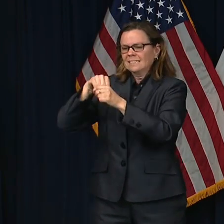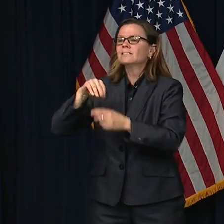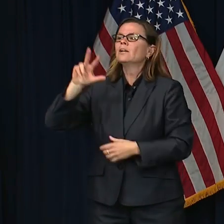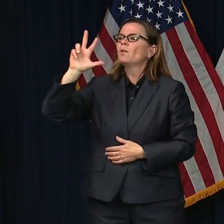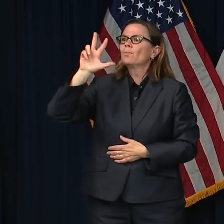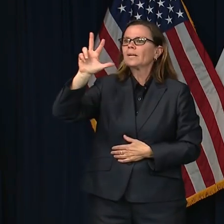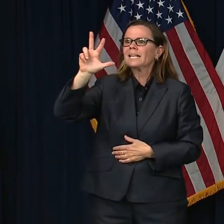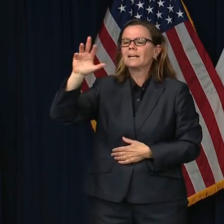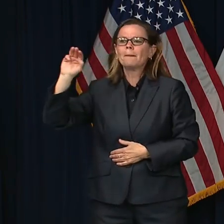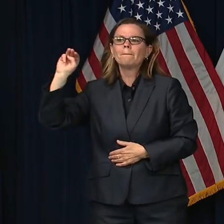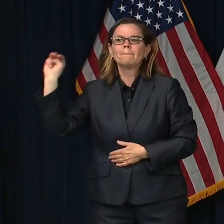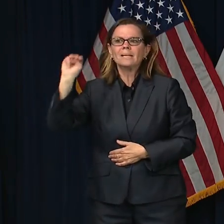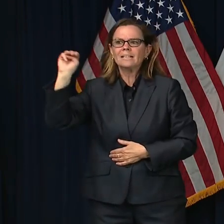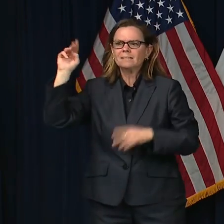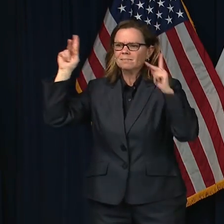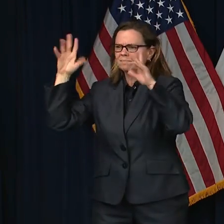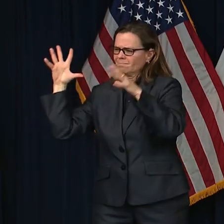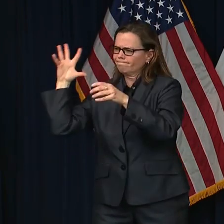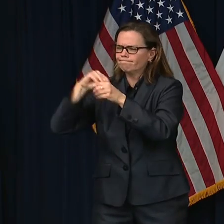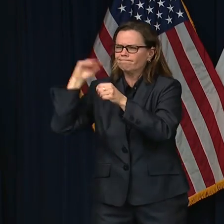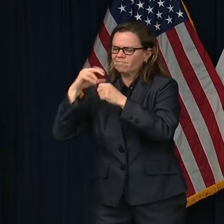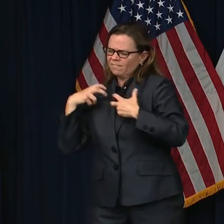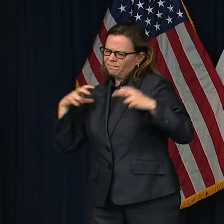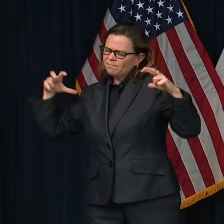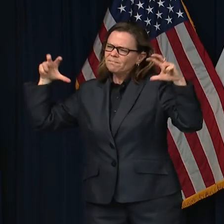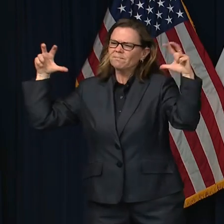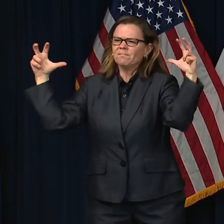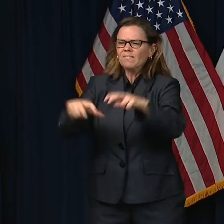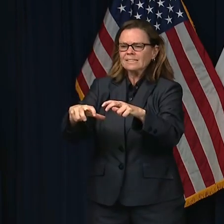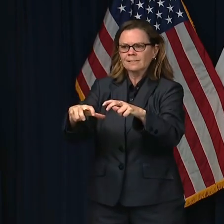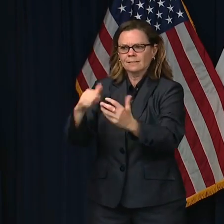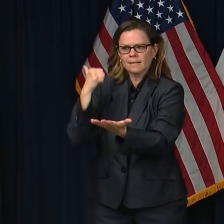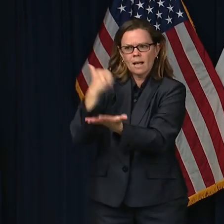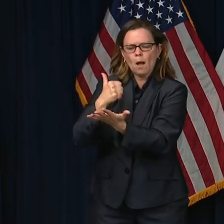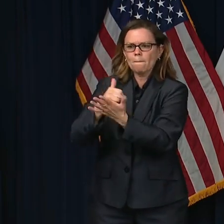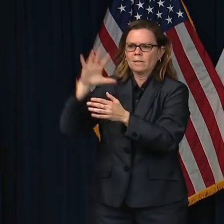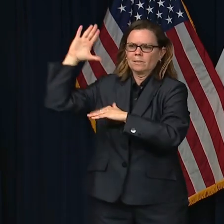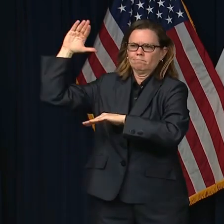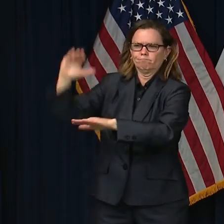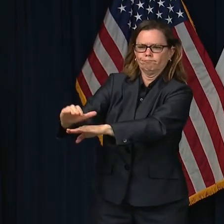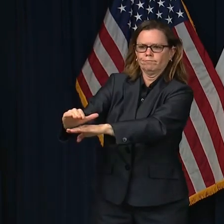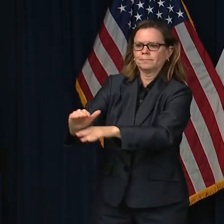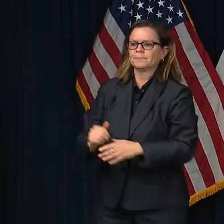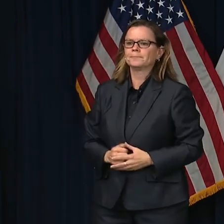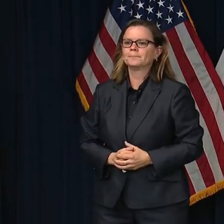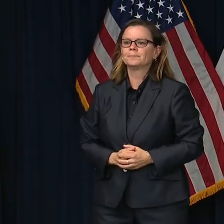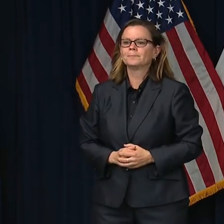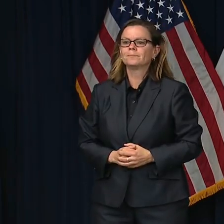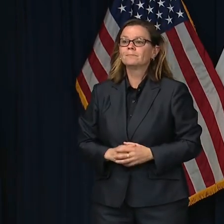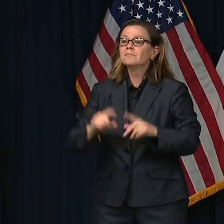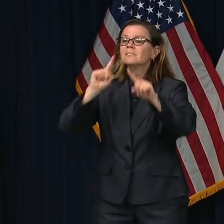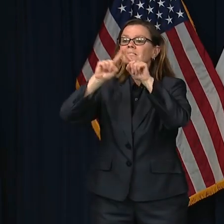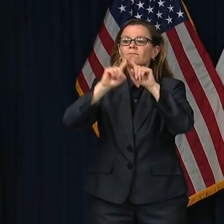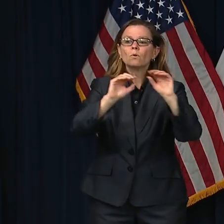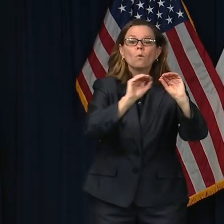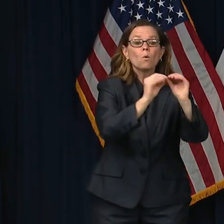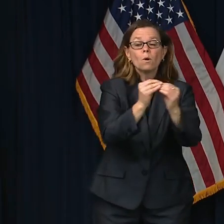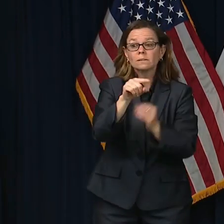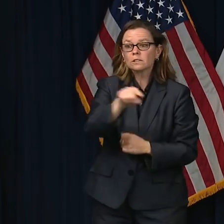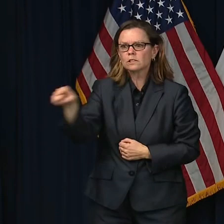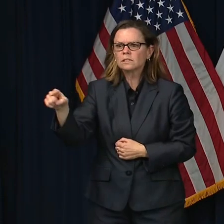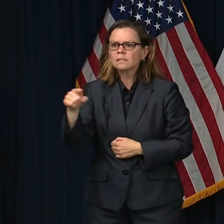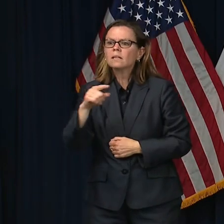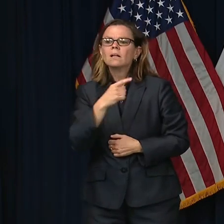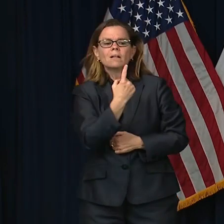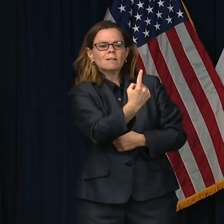the state, countless individuals and organizations have come together to fight fight for things far larger than themselves.